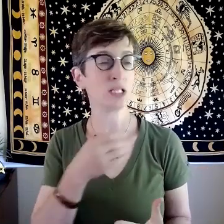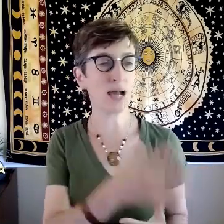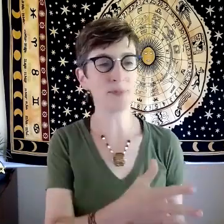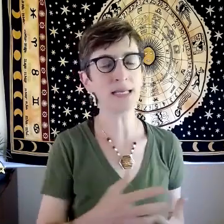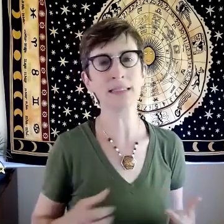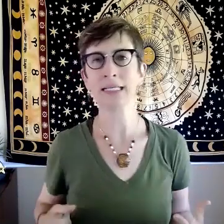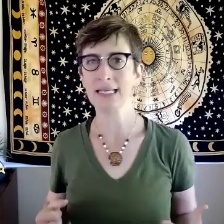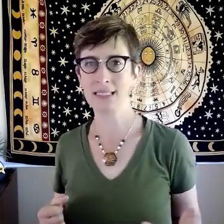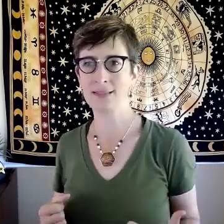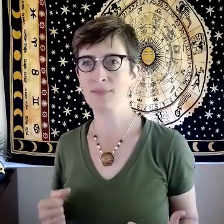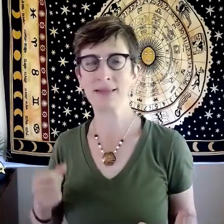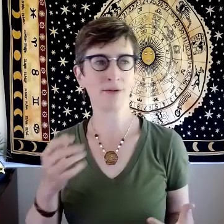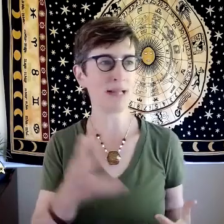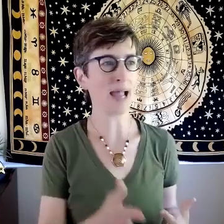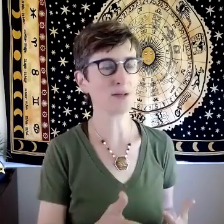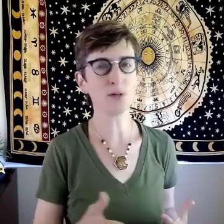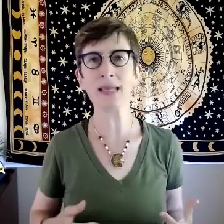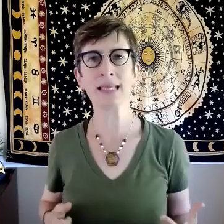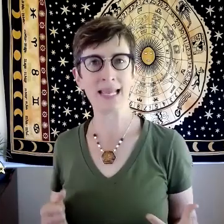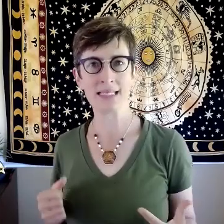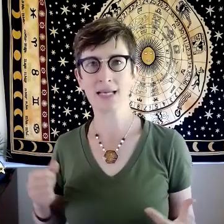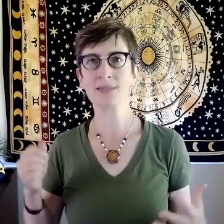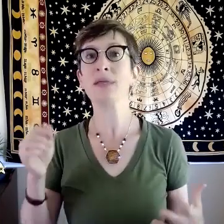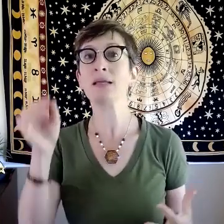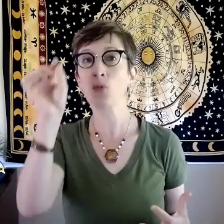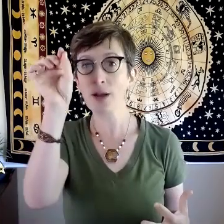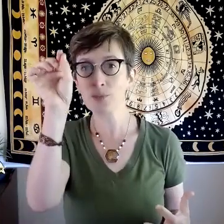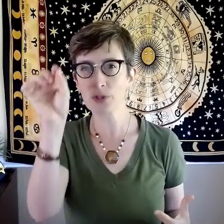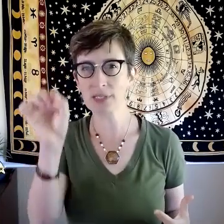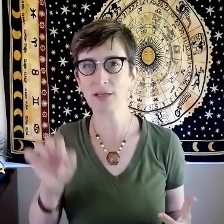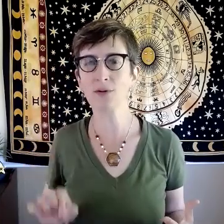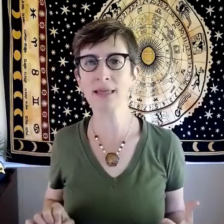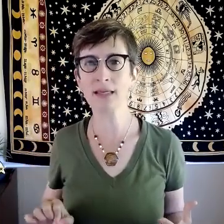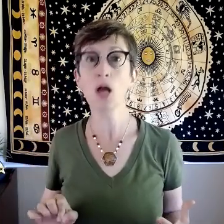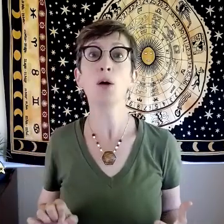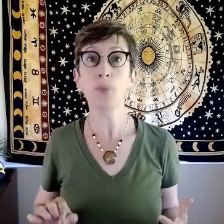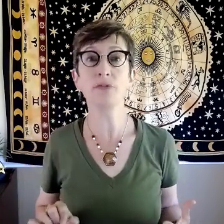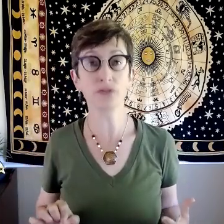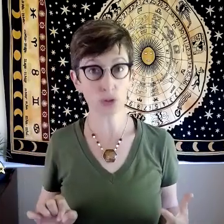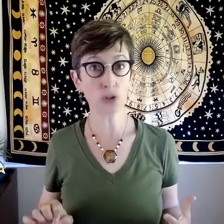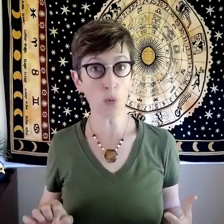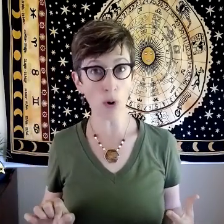adopt it it doesn't mean they react to it it doesn't mean one particular thing but for sure